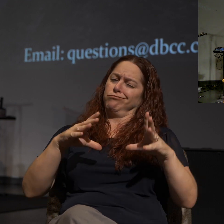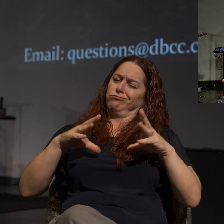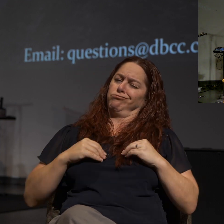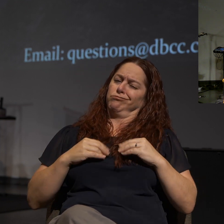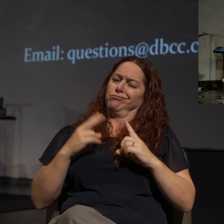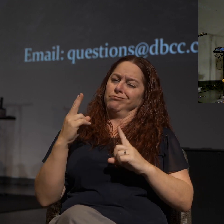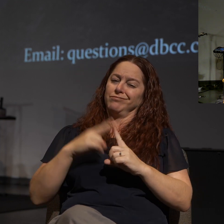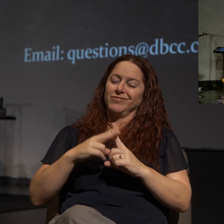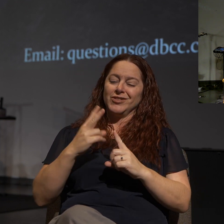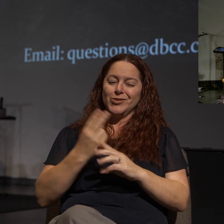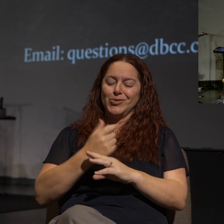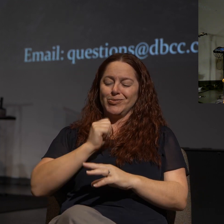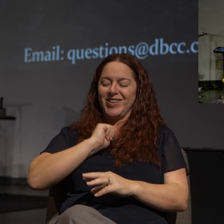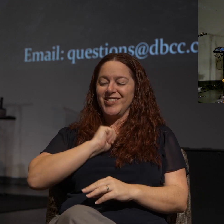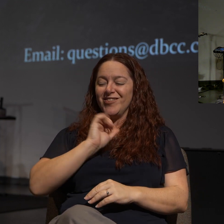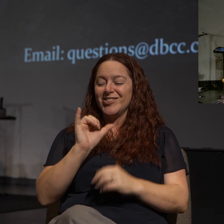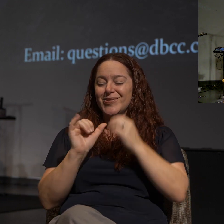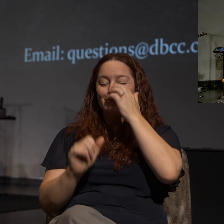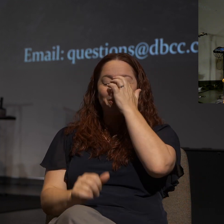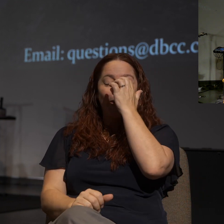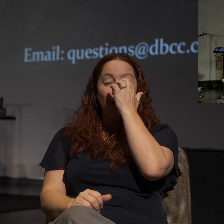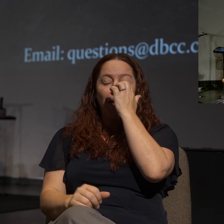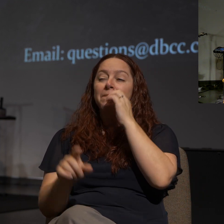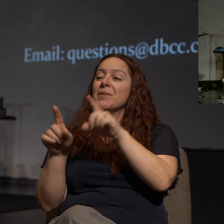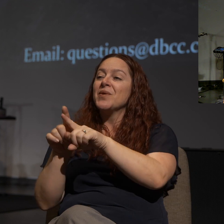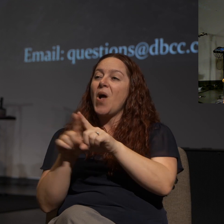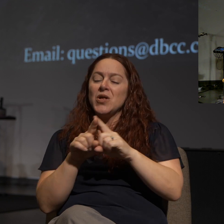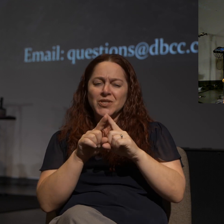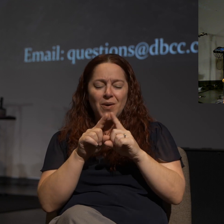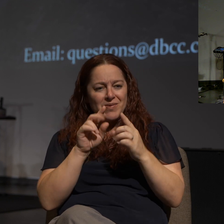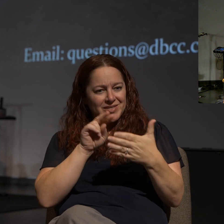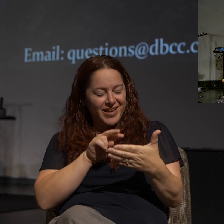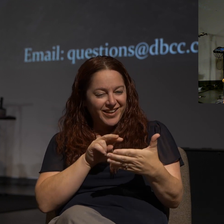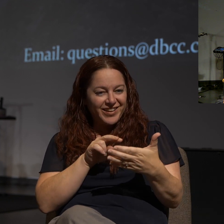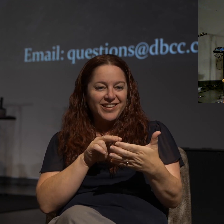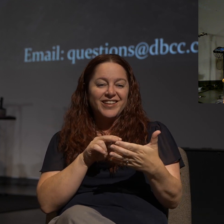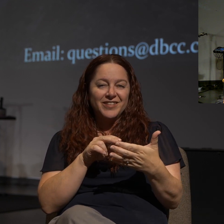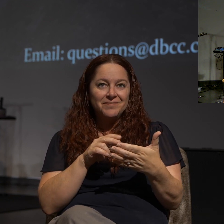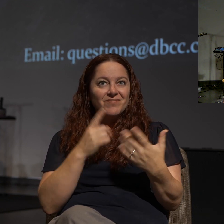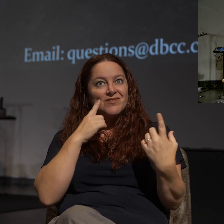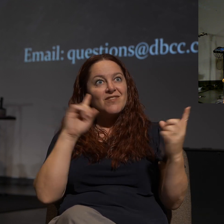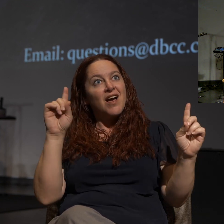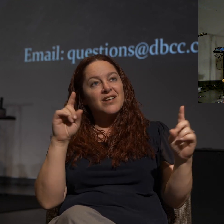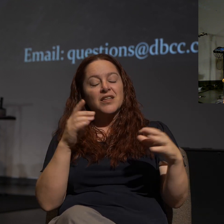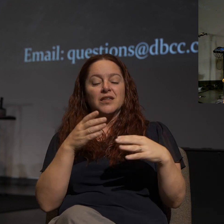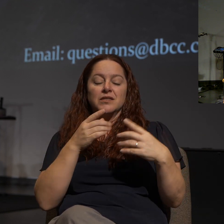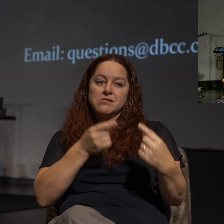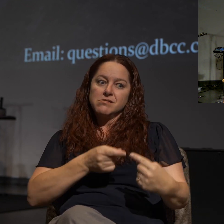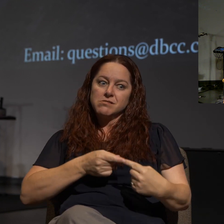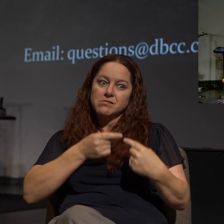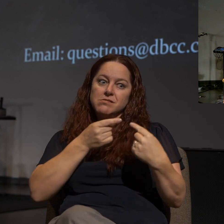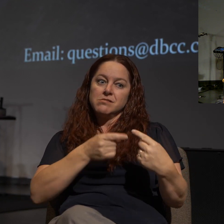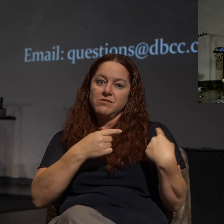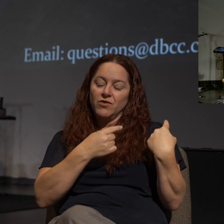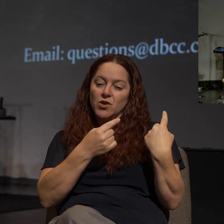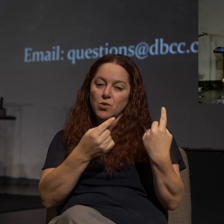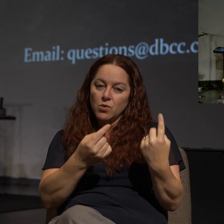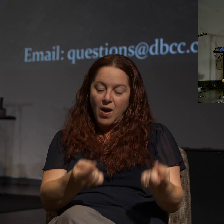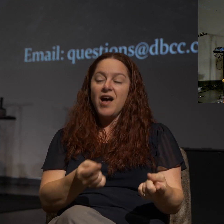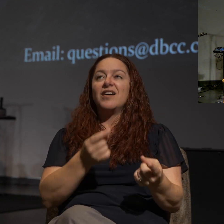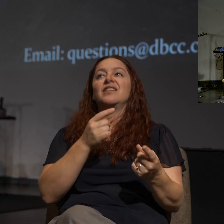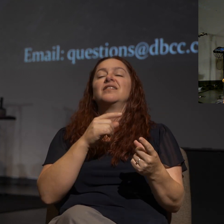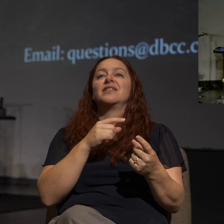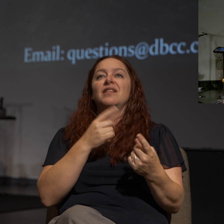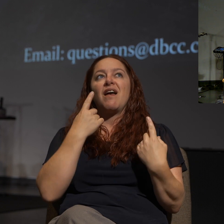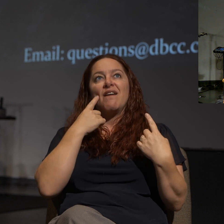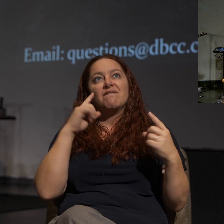winsomeness. And I think also what drew me to this effect, finally, after fighting it and struggling it for a while, what drew me to winsomeness